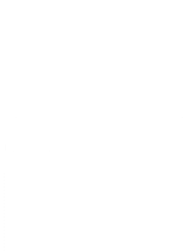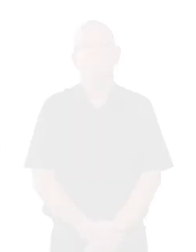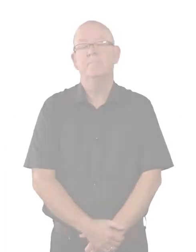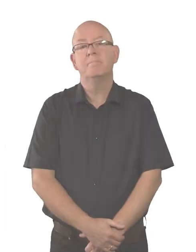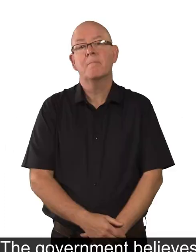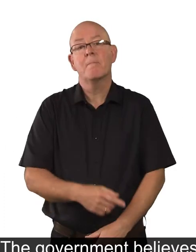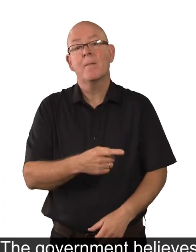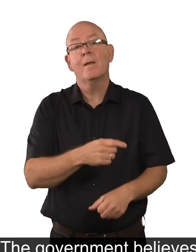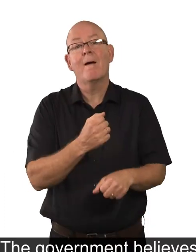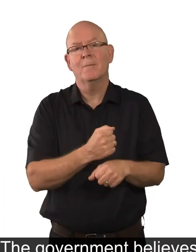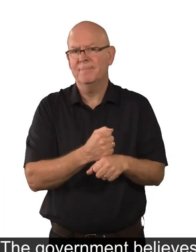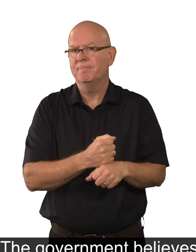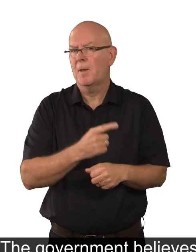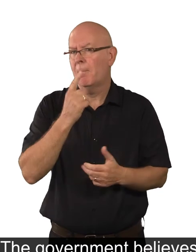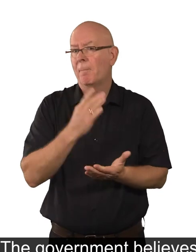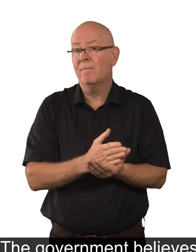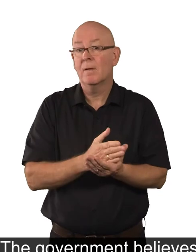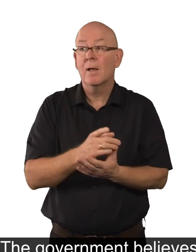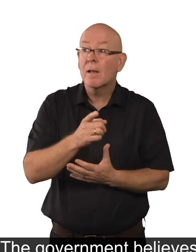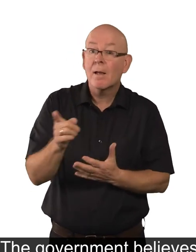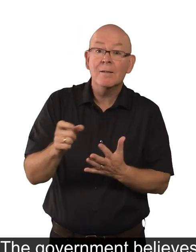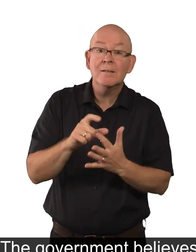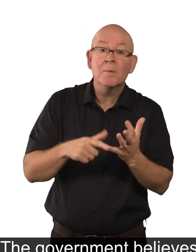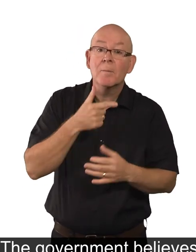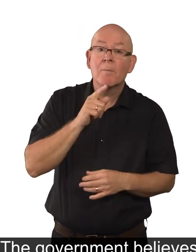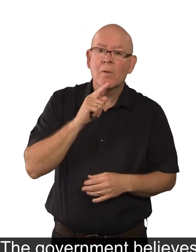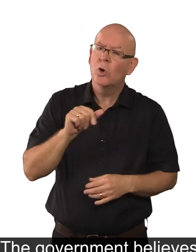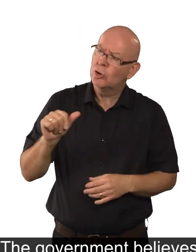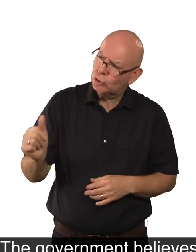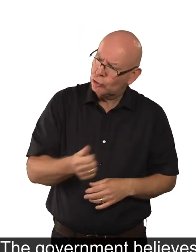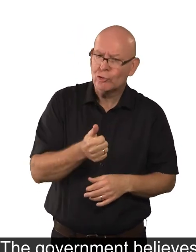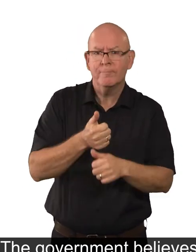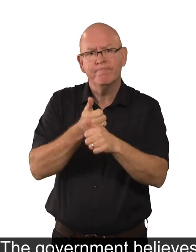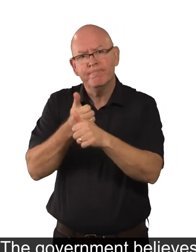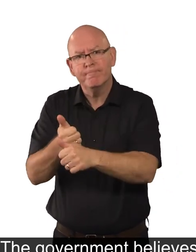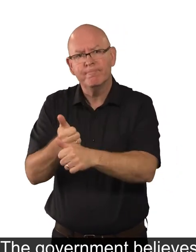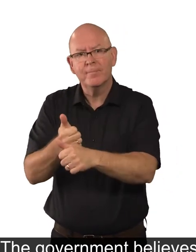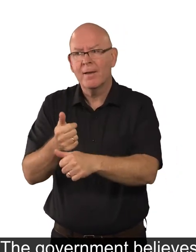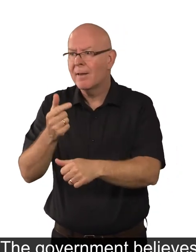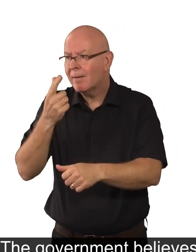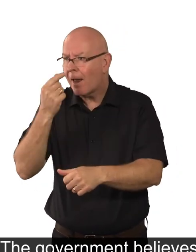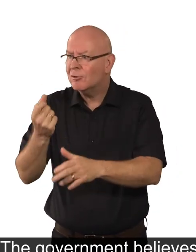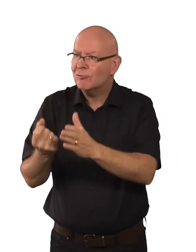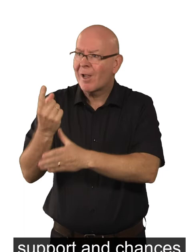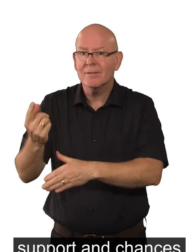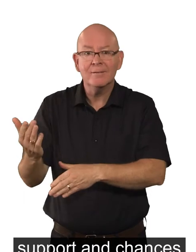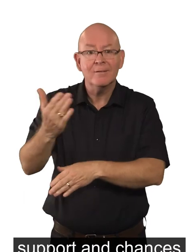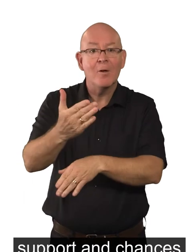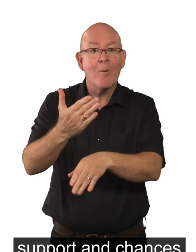The government believes that disabled people should be given support and and chances to work if they are